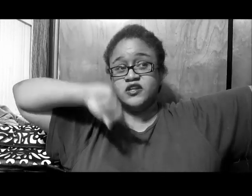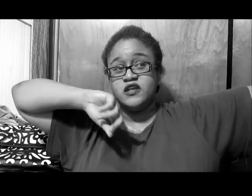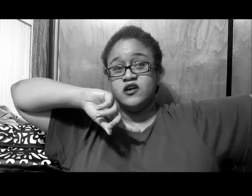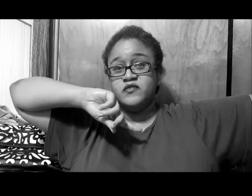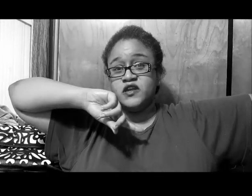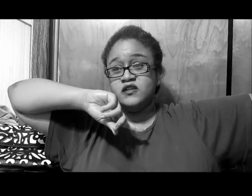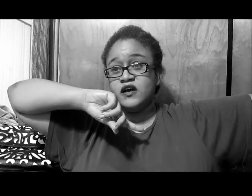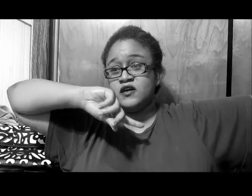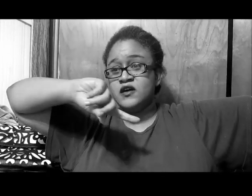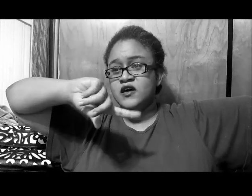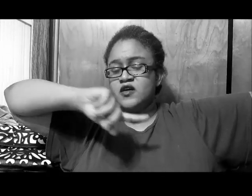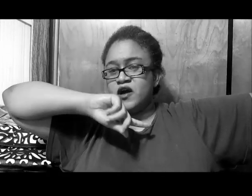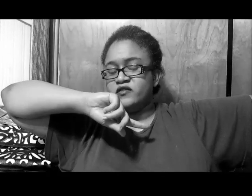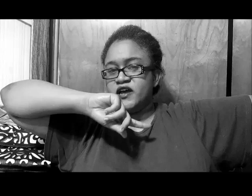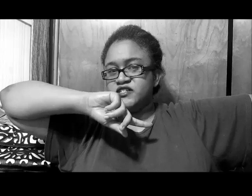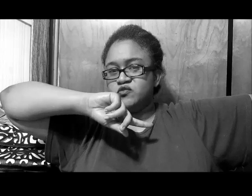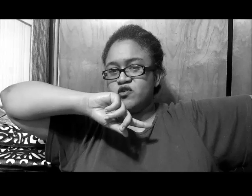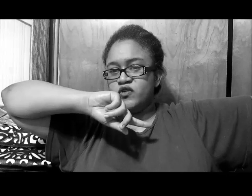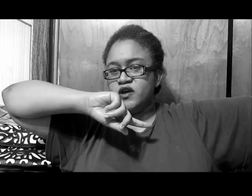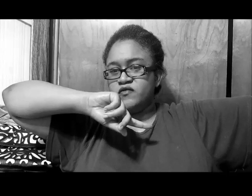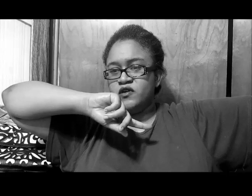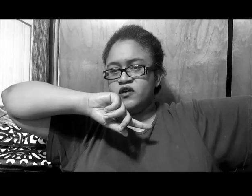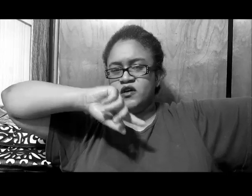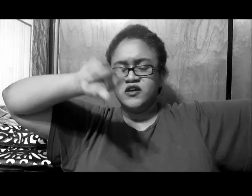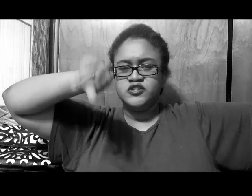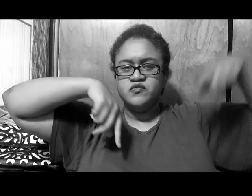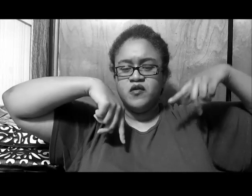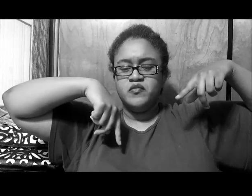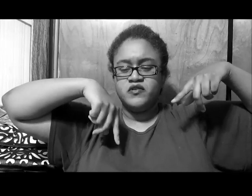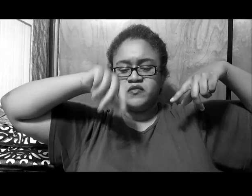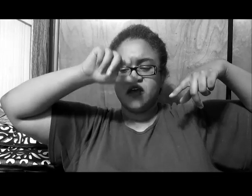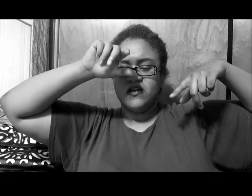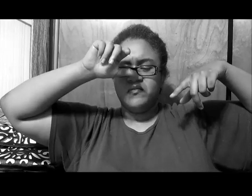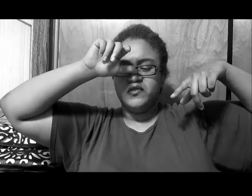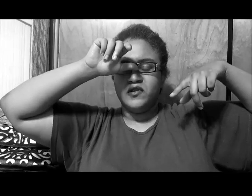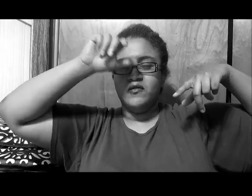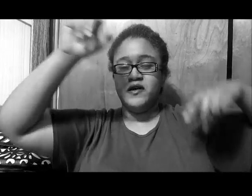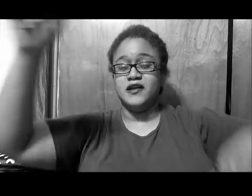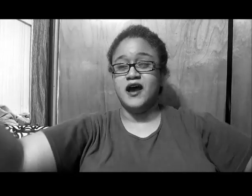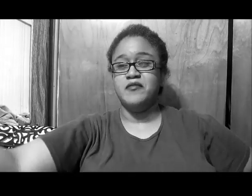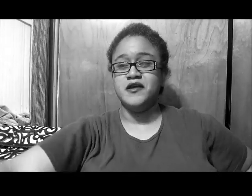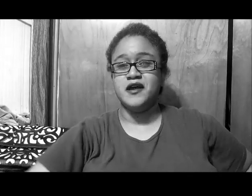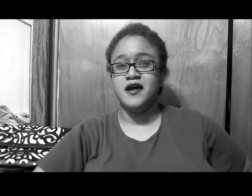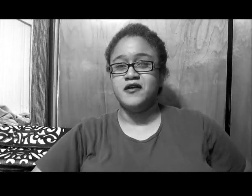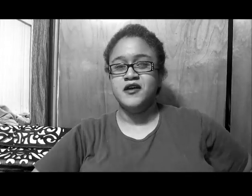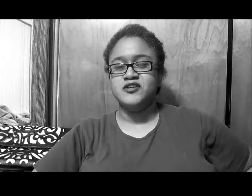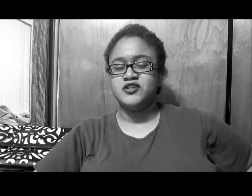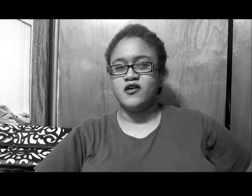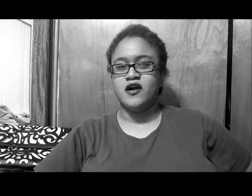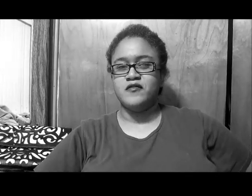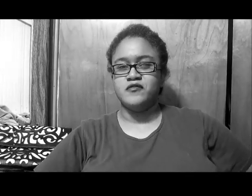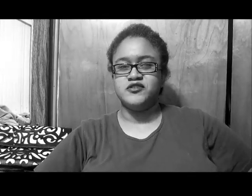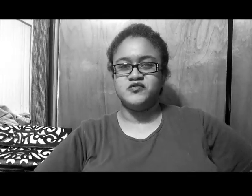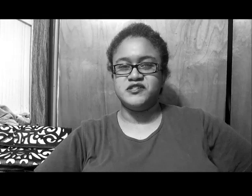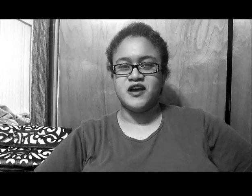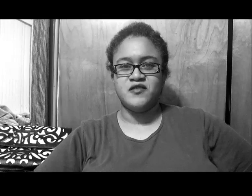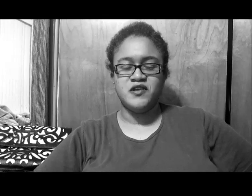it, and they love it, and hit about last one, whatever, I should probably put them down, but I mean, I'm sorry, I'm just reciting, but